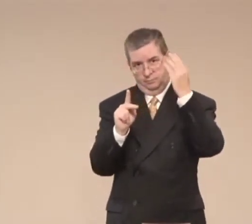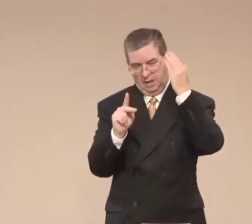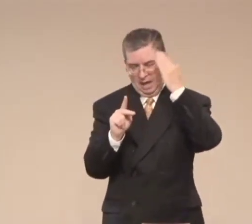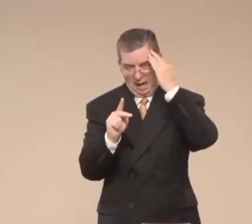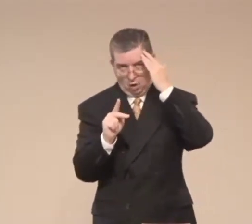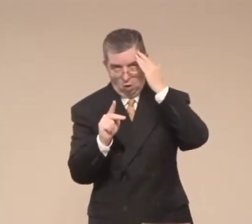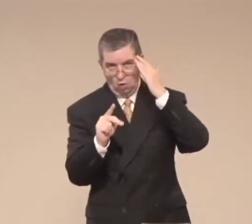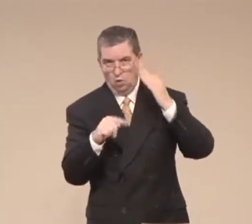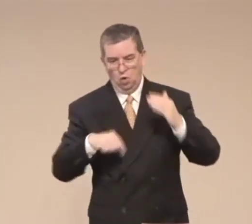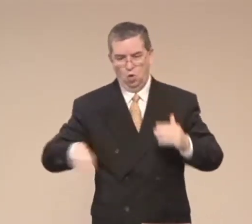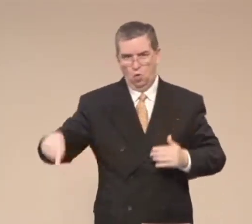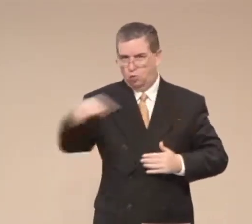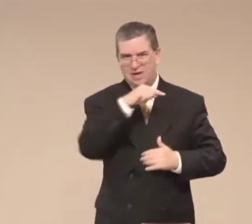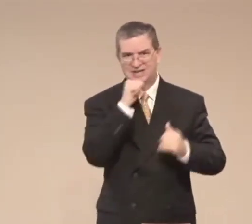You see that word perfect?